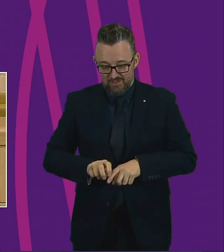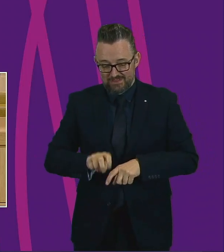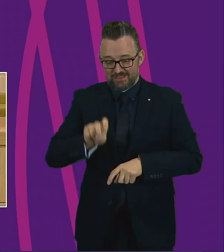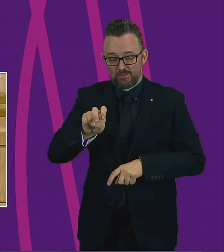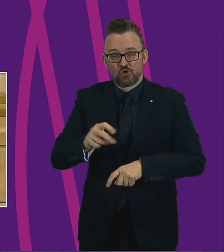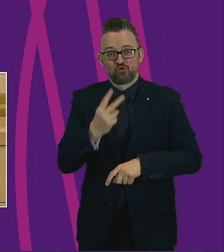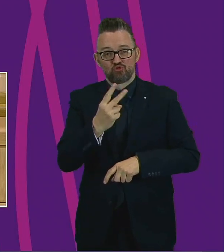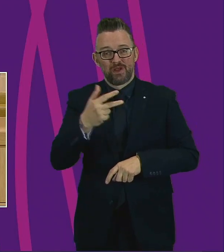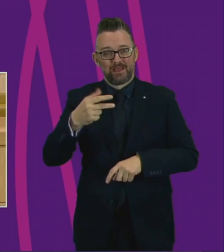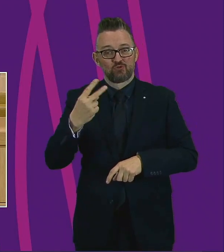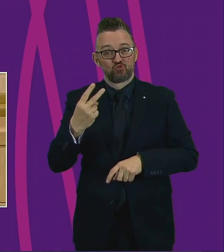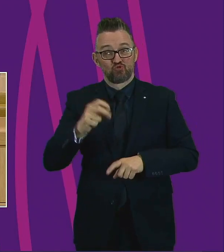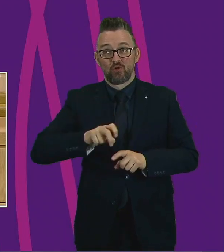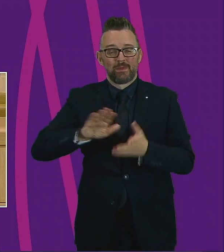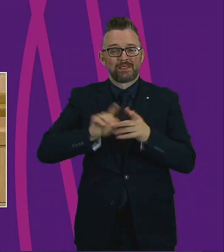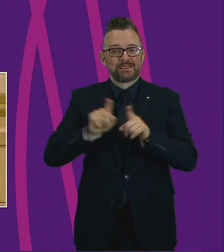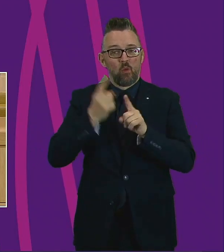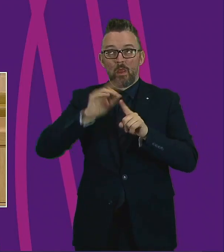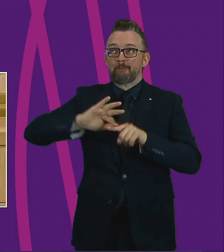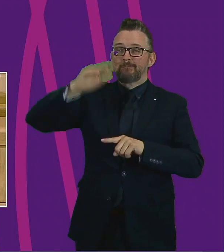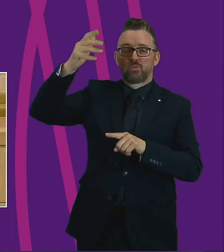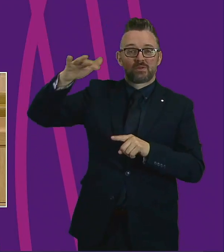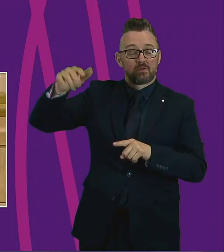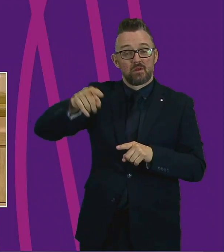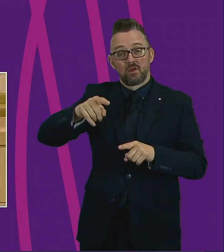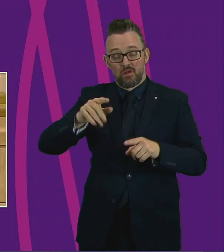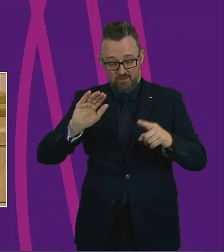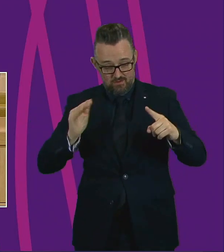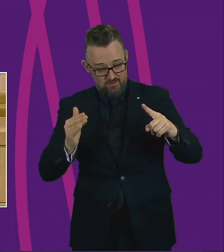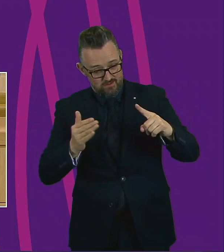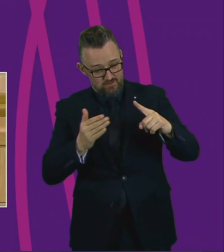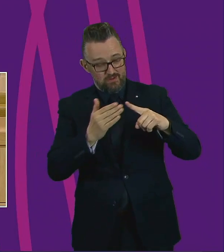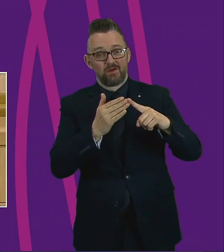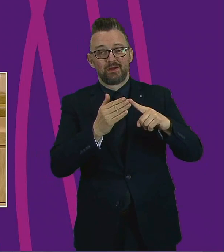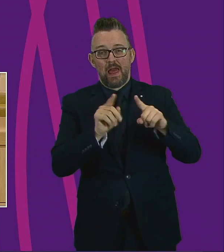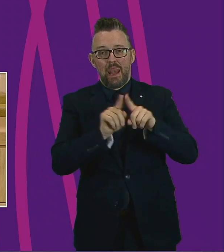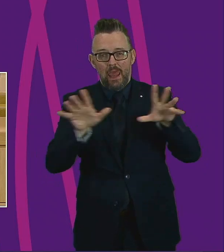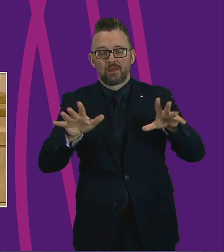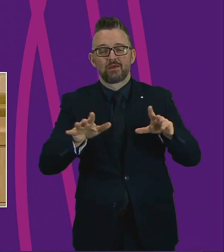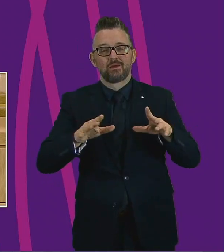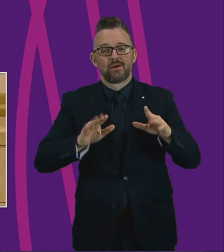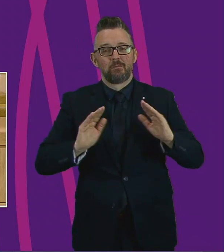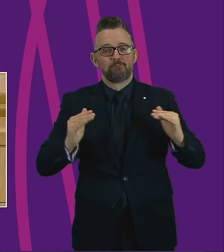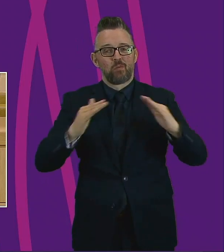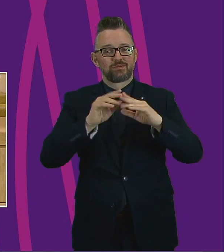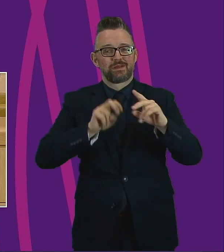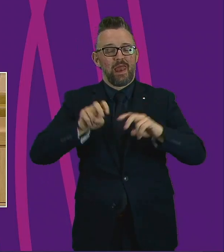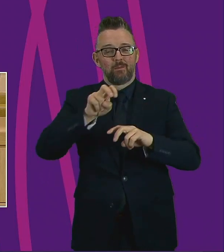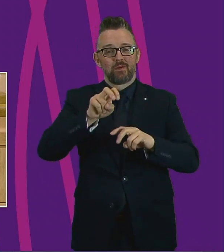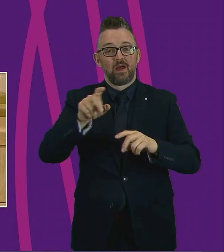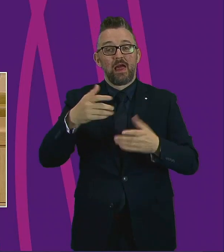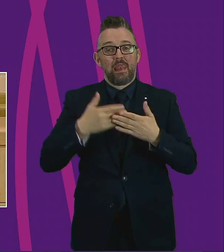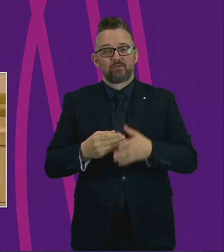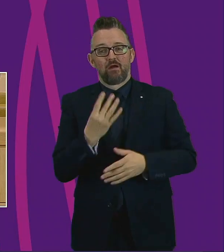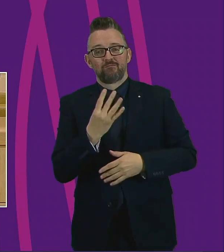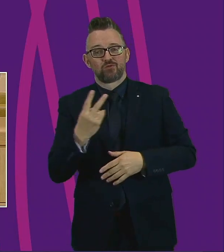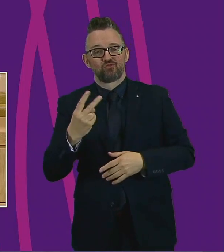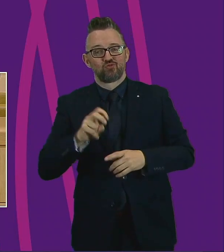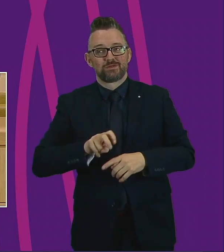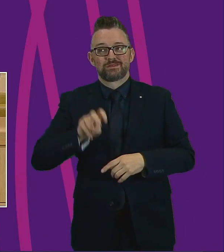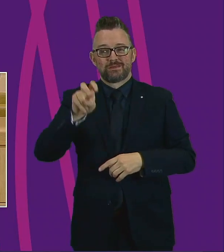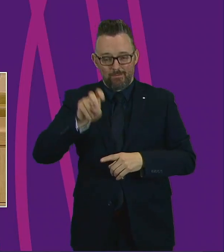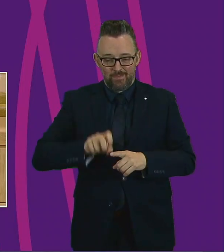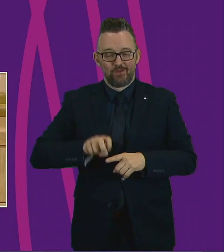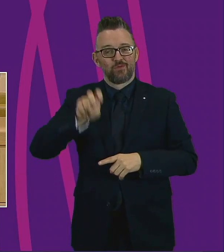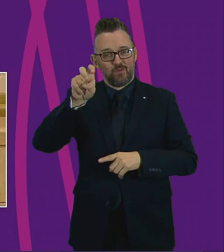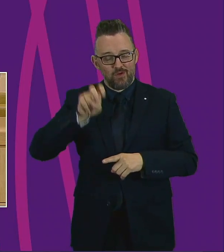just 40 flights of stairs to go before she reaches the summit. The £340,000 she